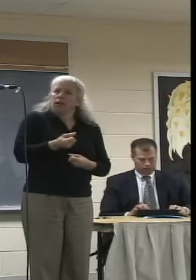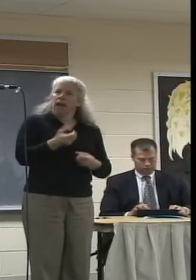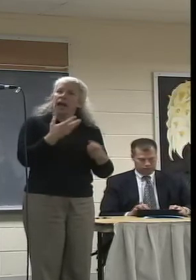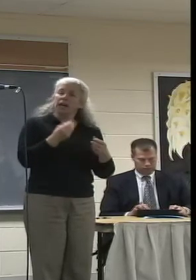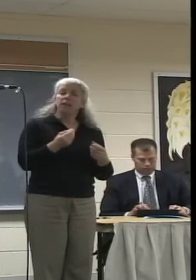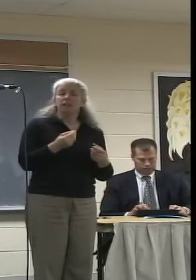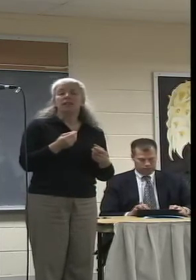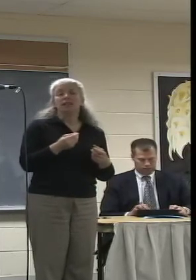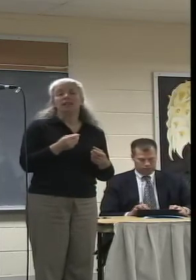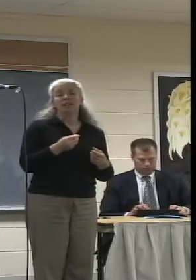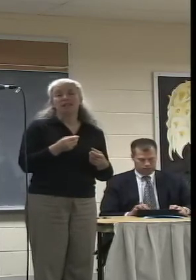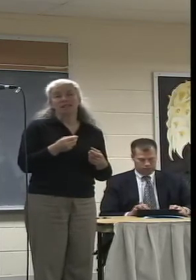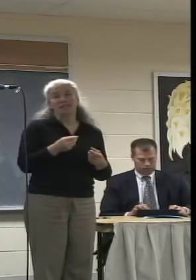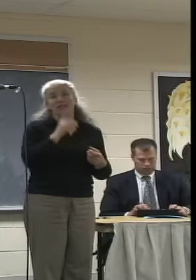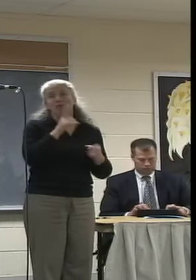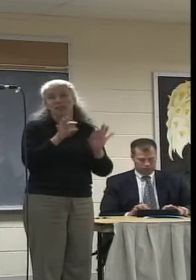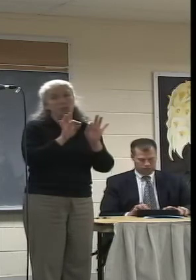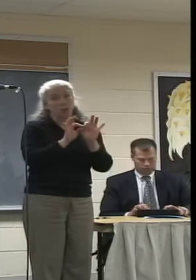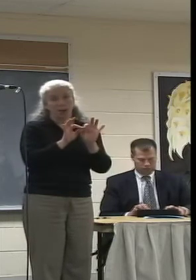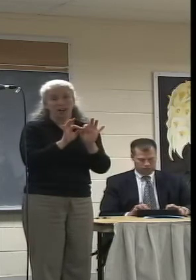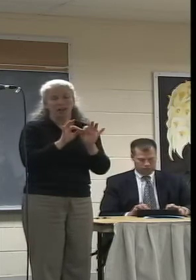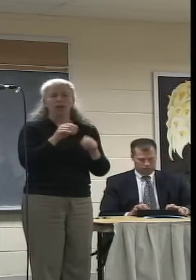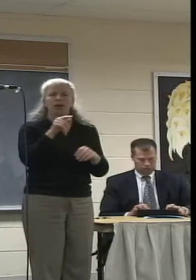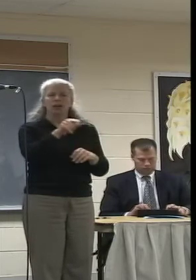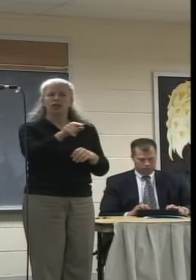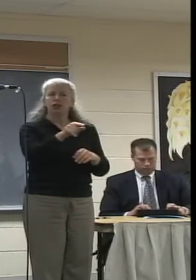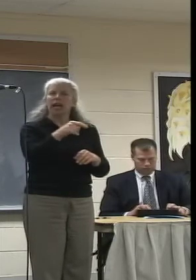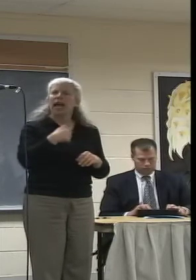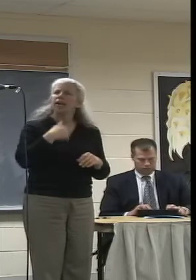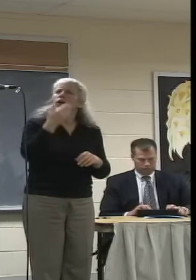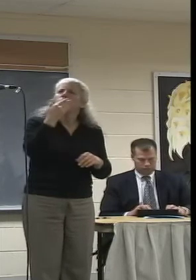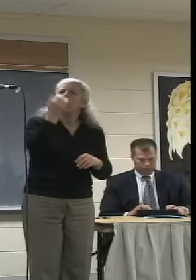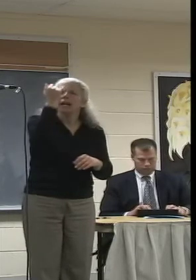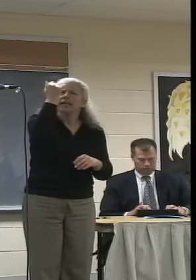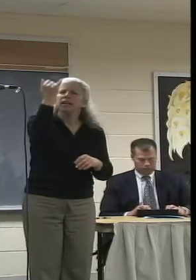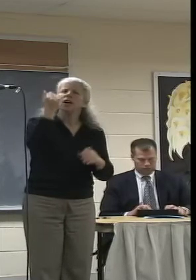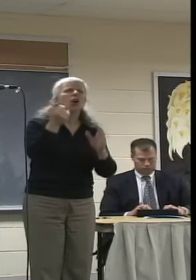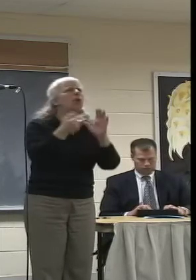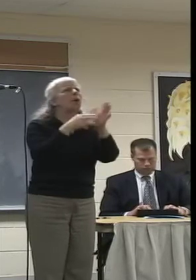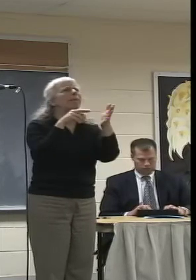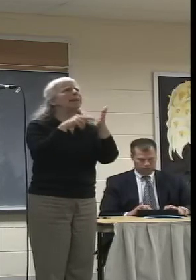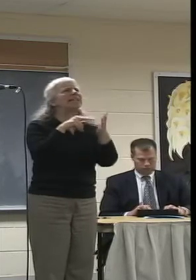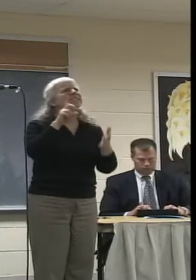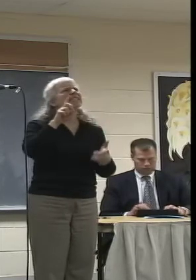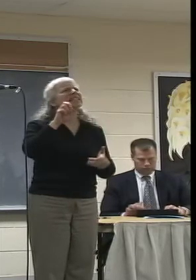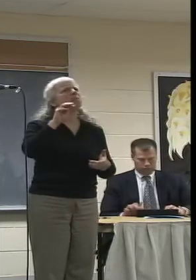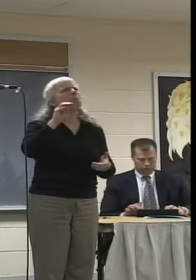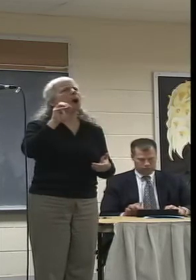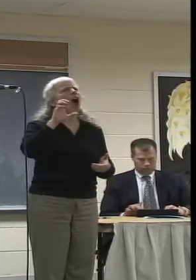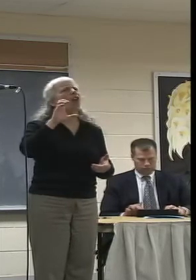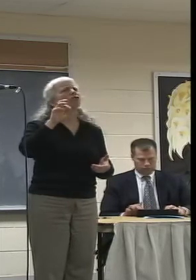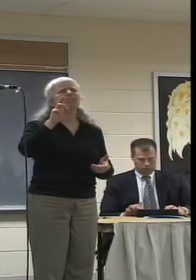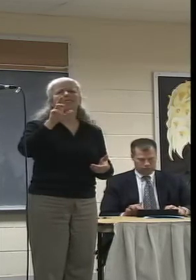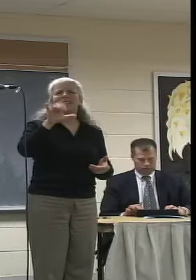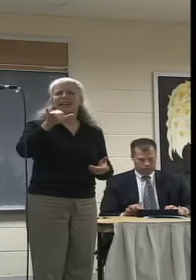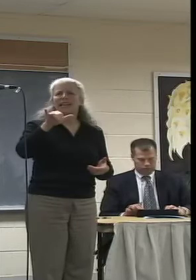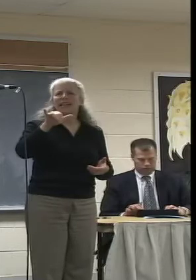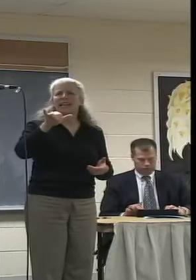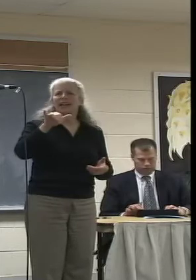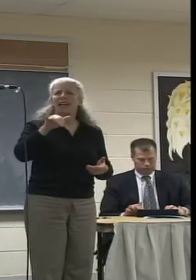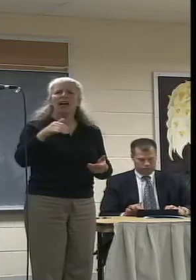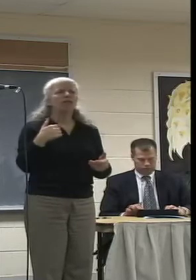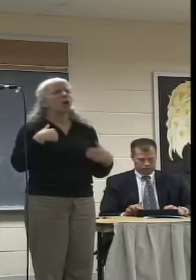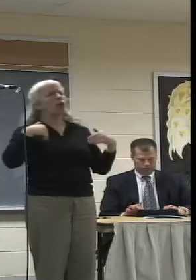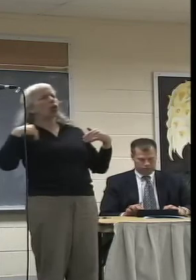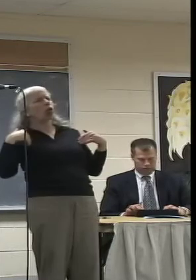importantly, an idea of what a democracy really is. That you're not passive, that this word consumer that